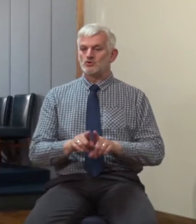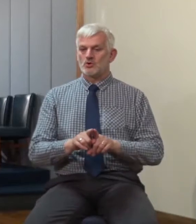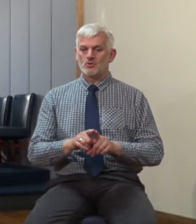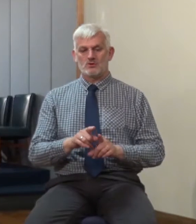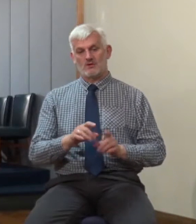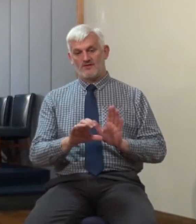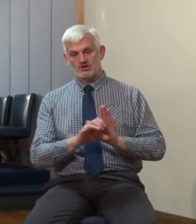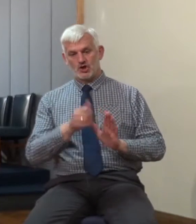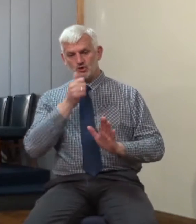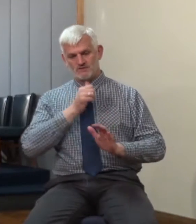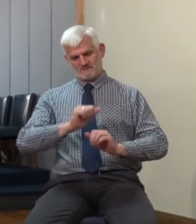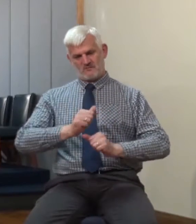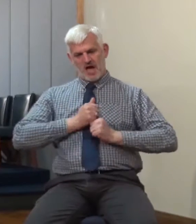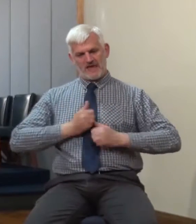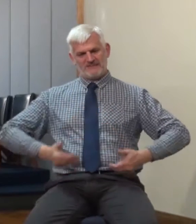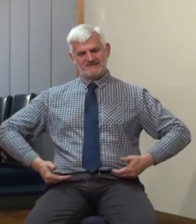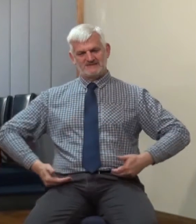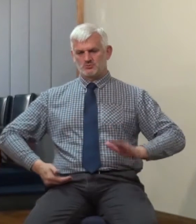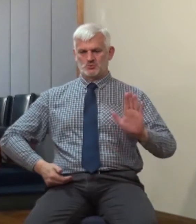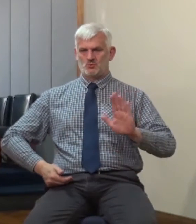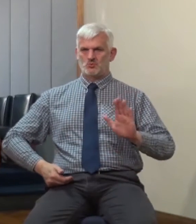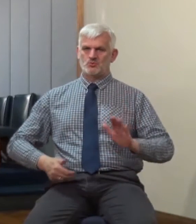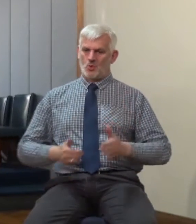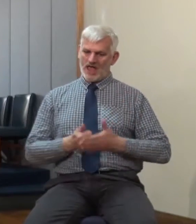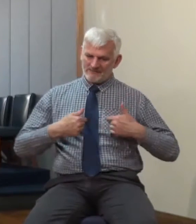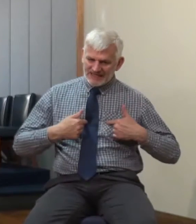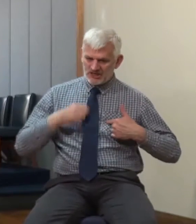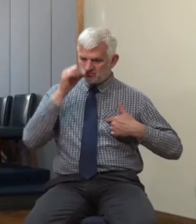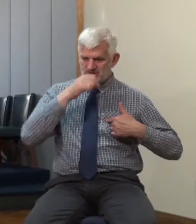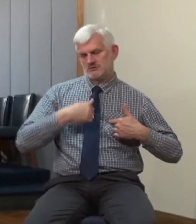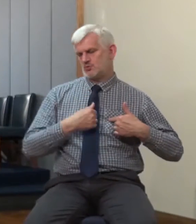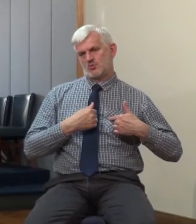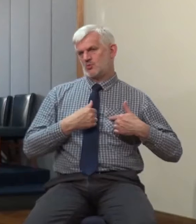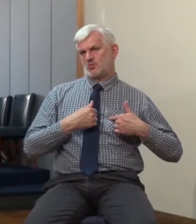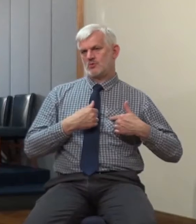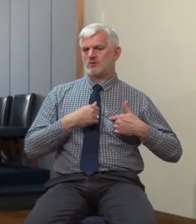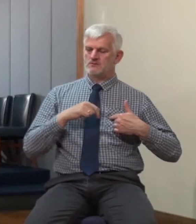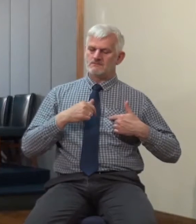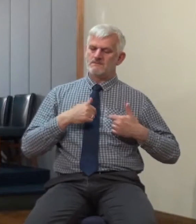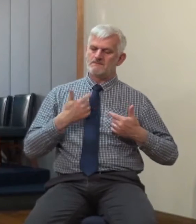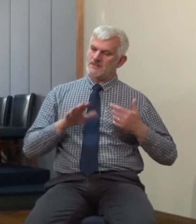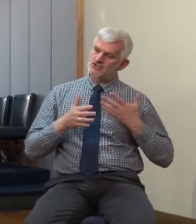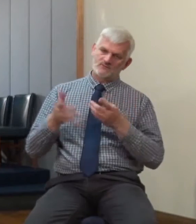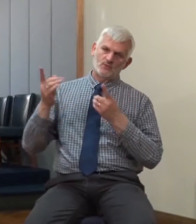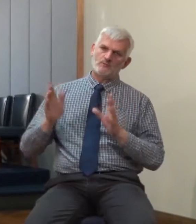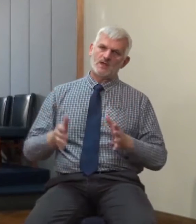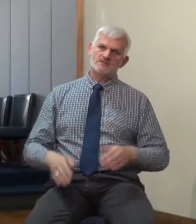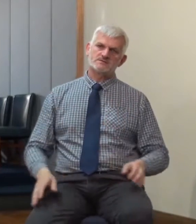private business to benefit them their servants of the Lord look at verse 50 the